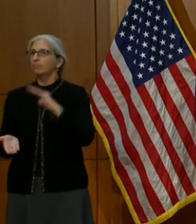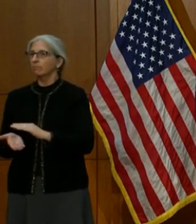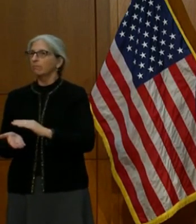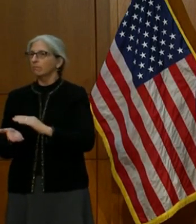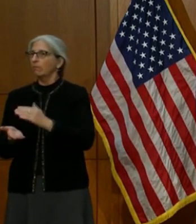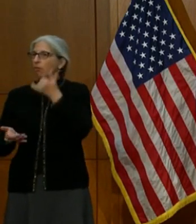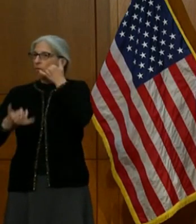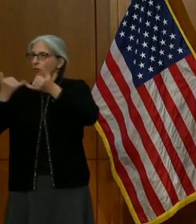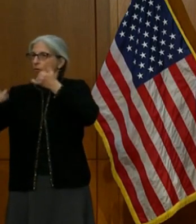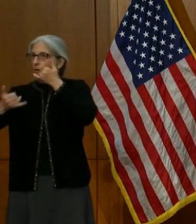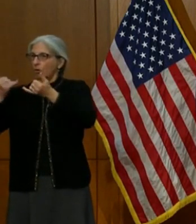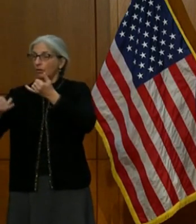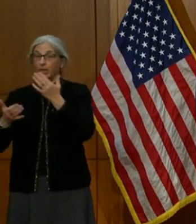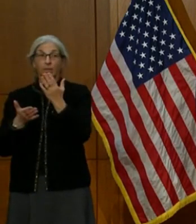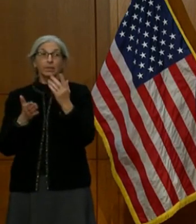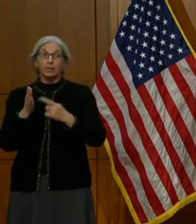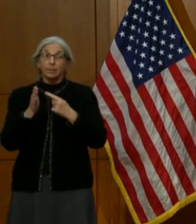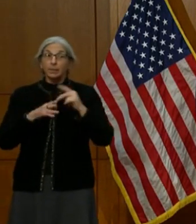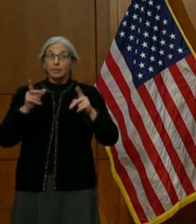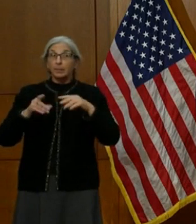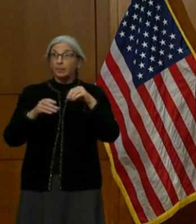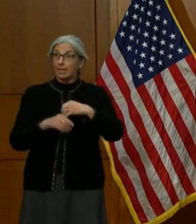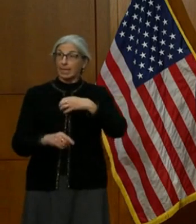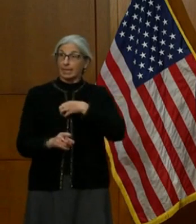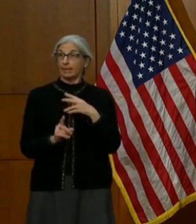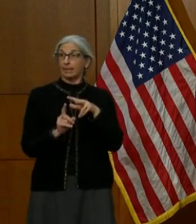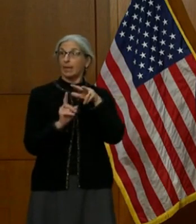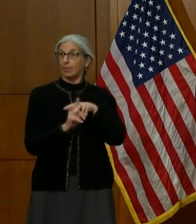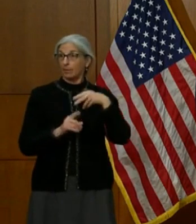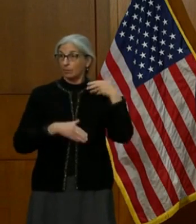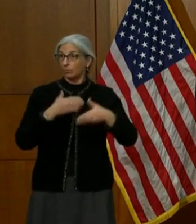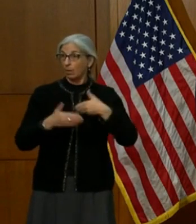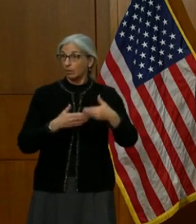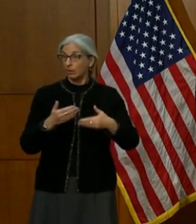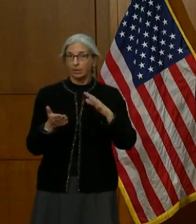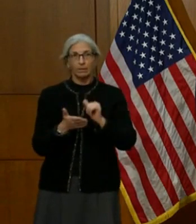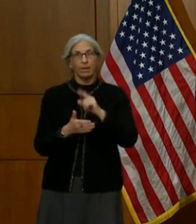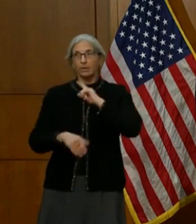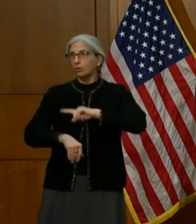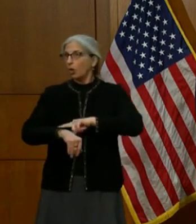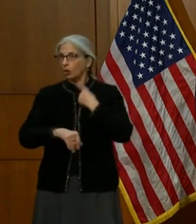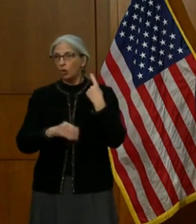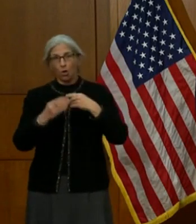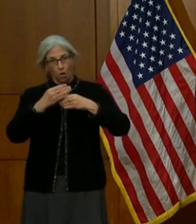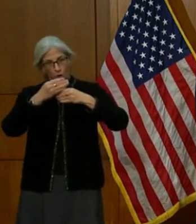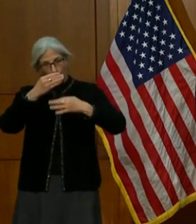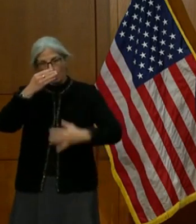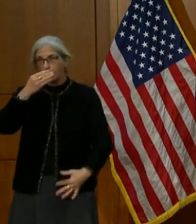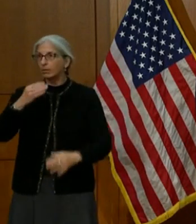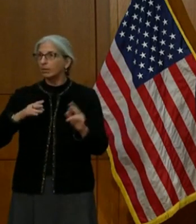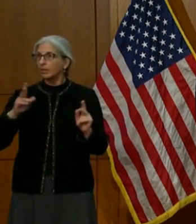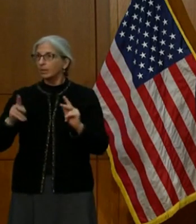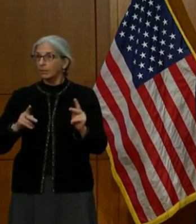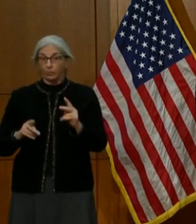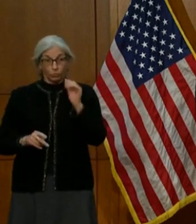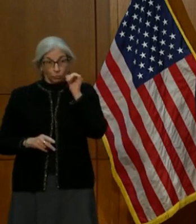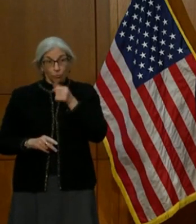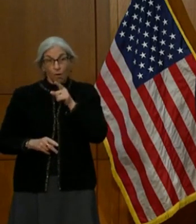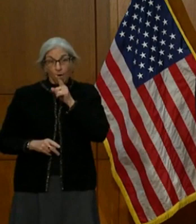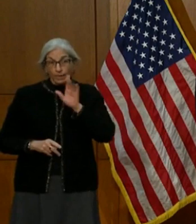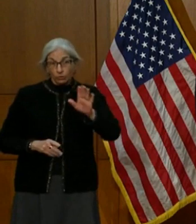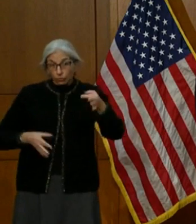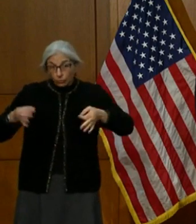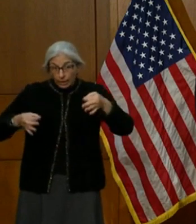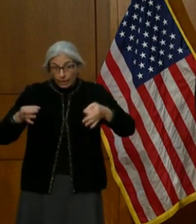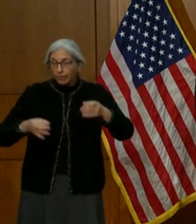A lot of times, someone's in that appeals process because it's a long queue. We're not sure, like tomorrow's your hearing or it's next month. And so we're working on better